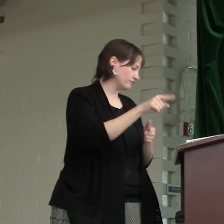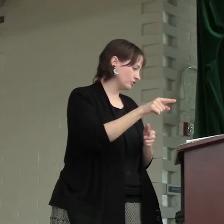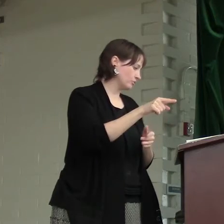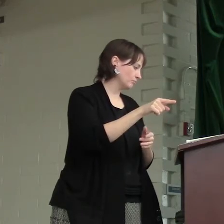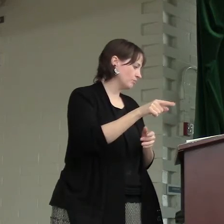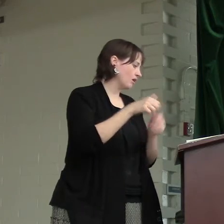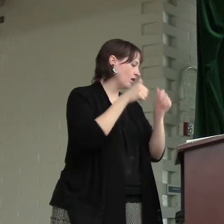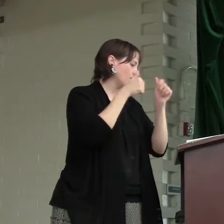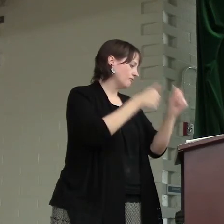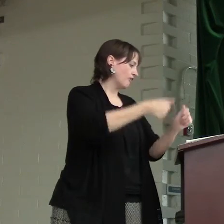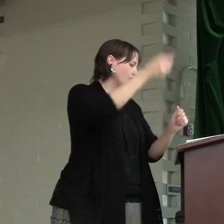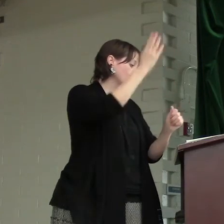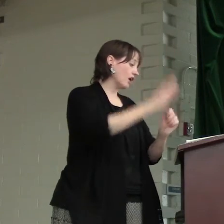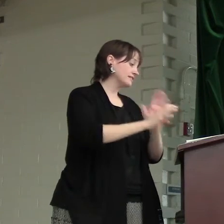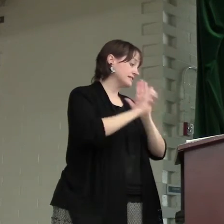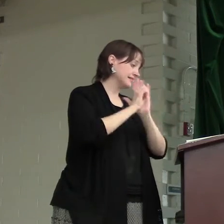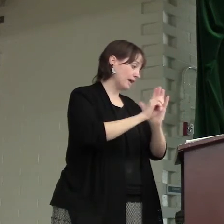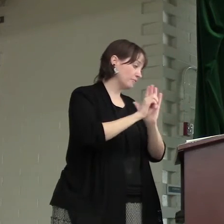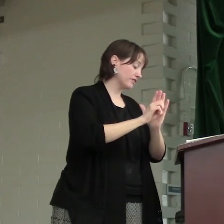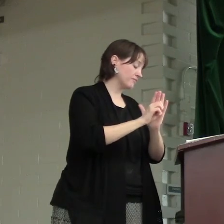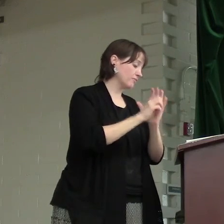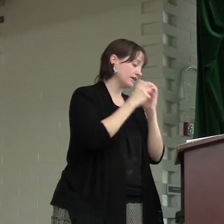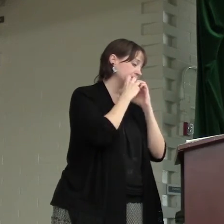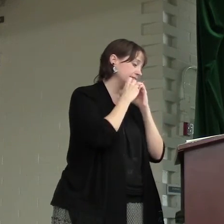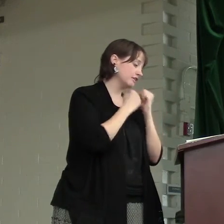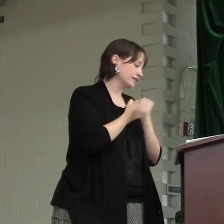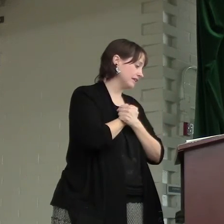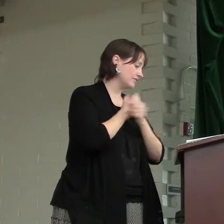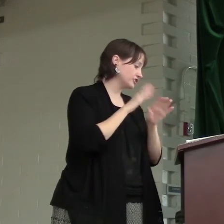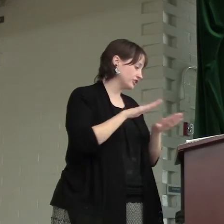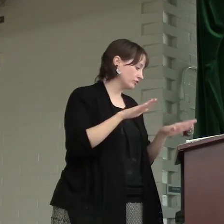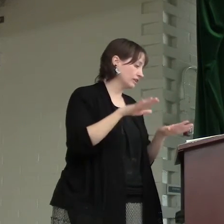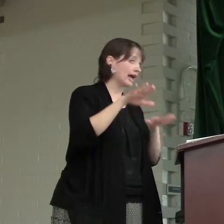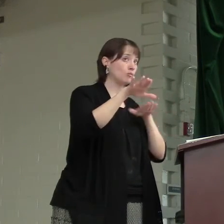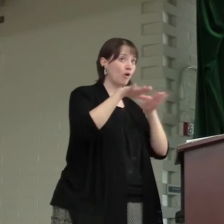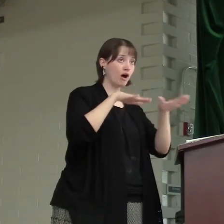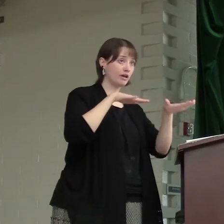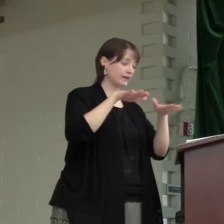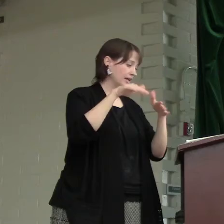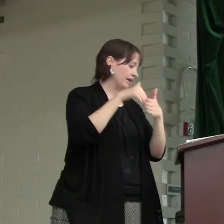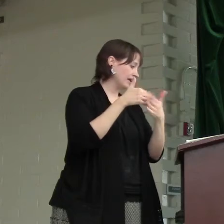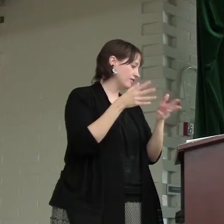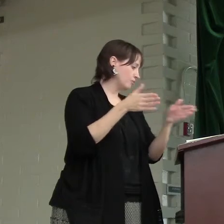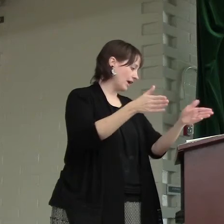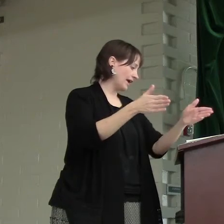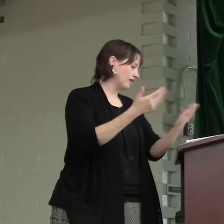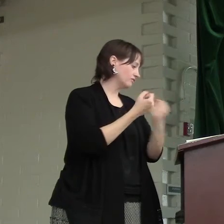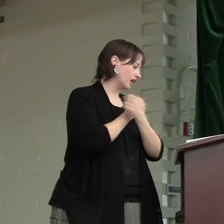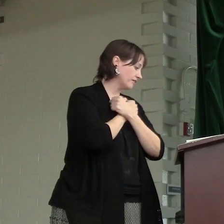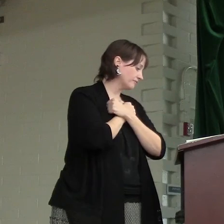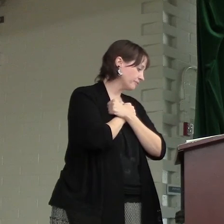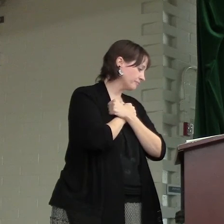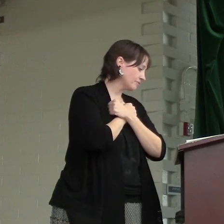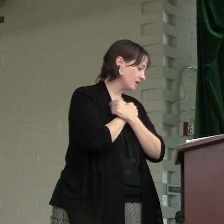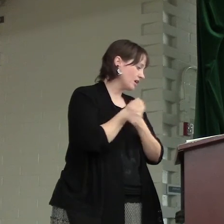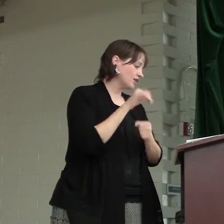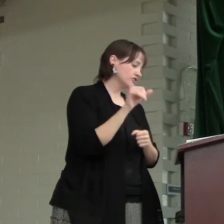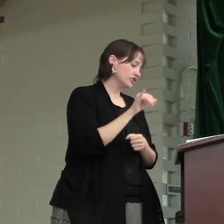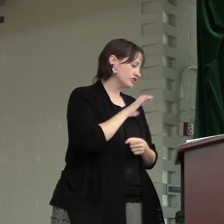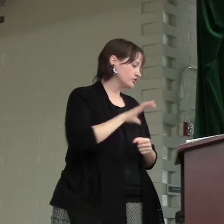you. Follow God's example, therefore, as dearly loved children, and walk in the way of love. Just as